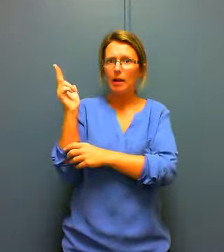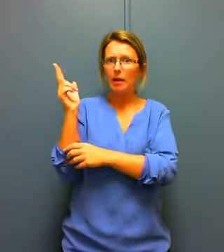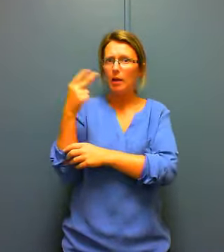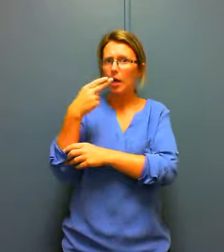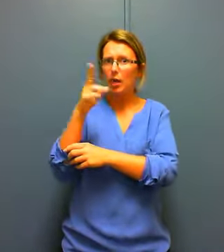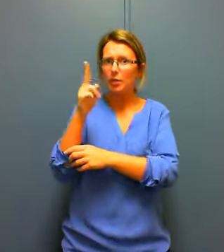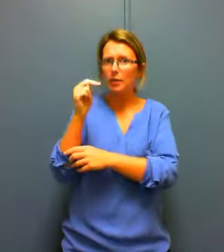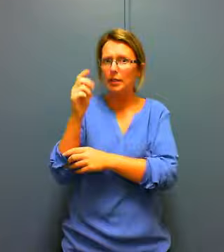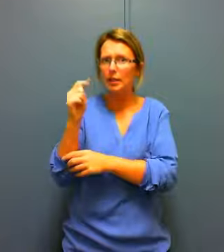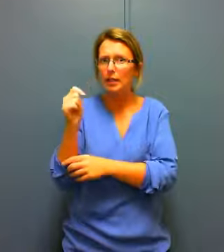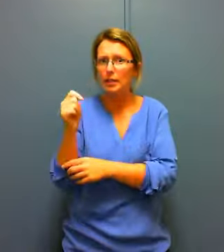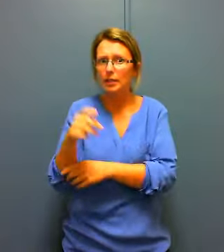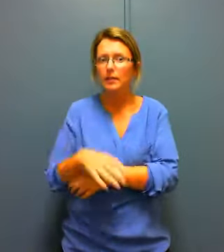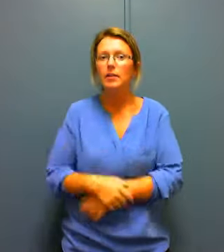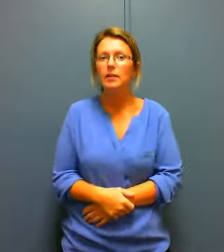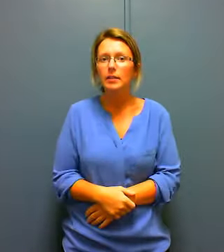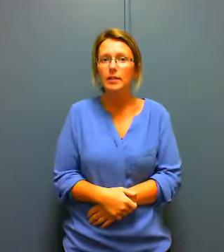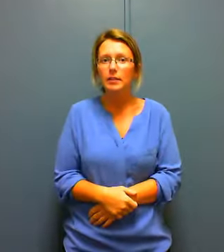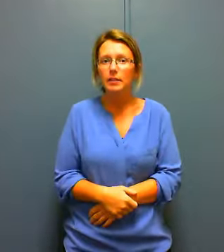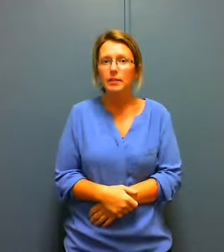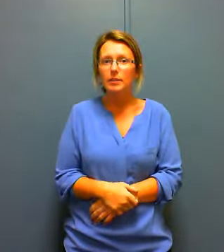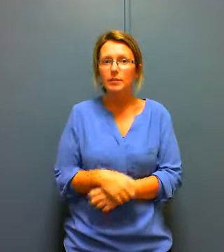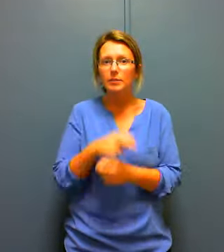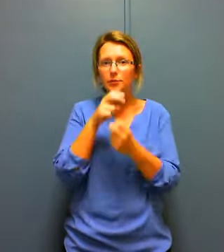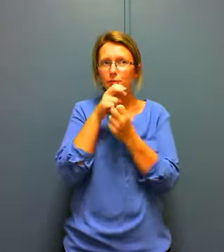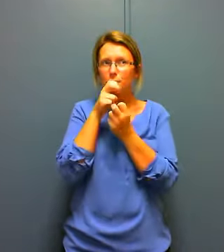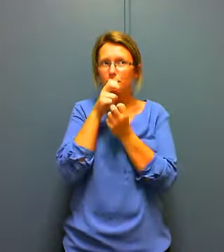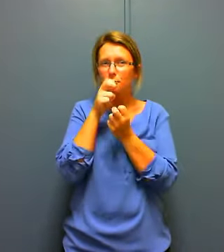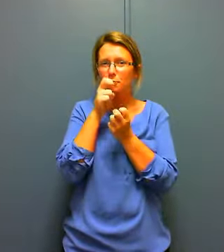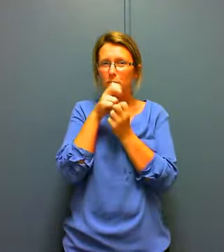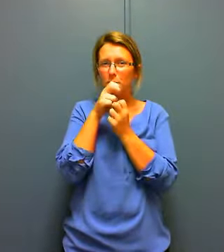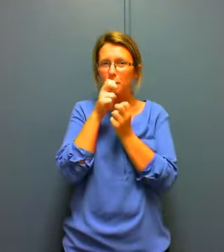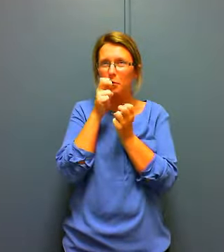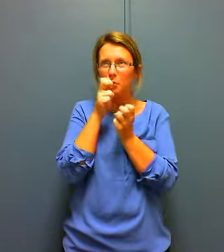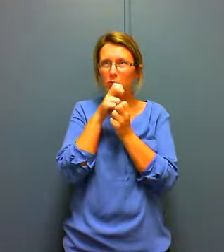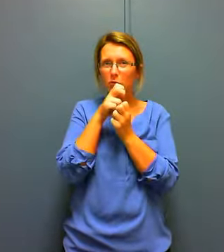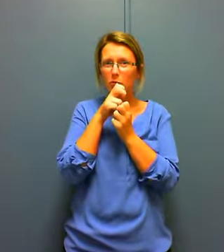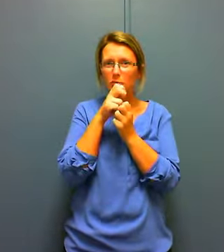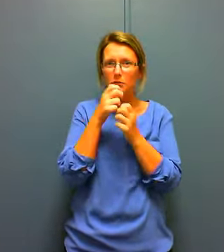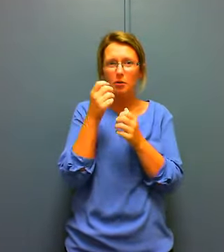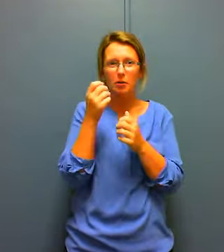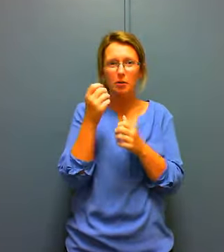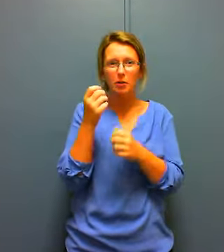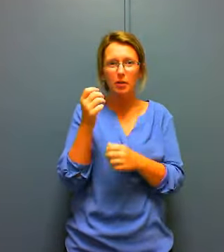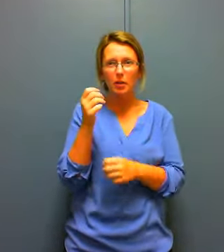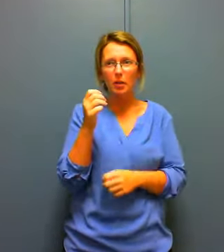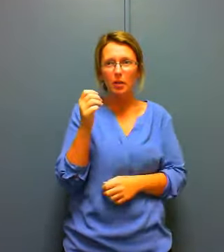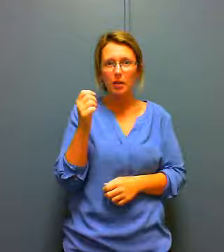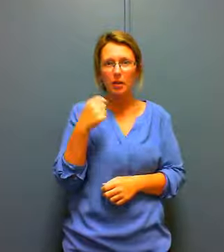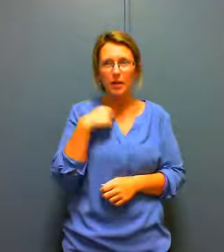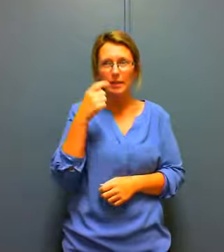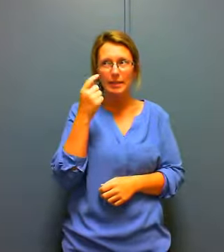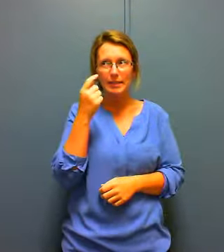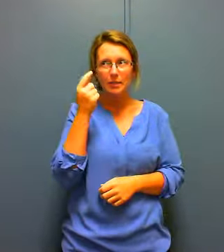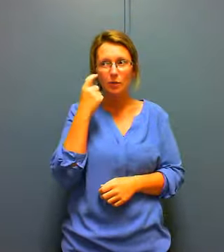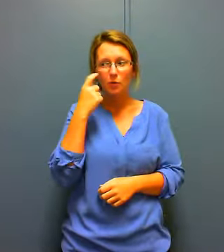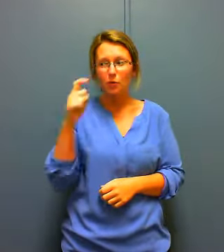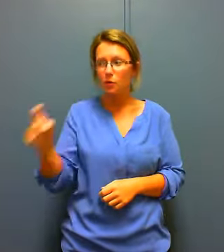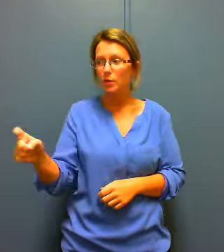here and that's something I've been going used to I don't think many people actually see squirrels in like real life really